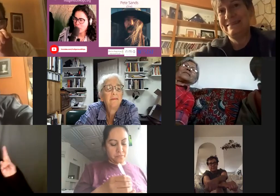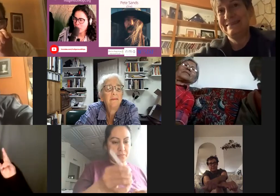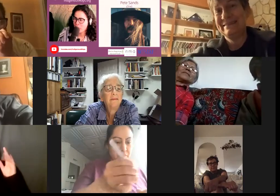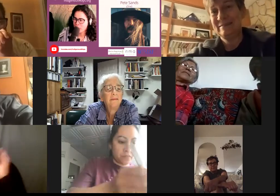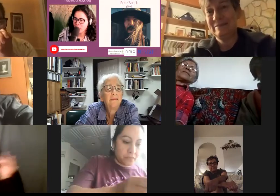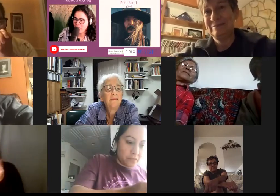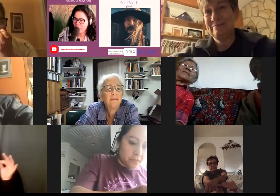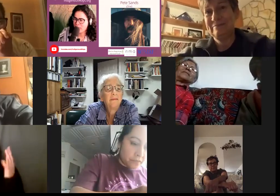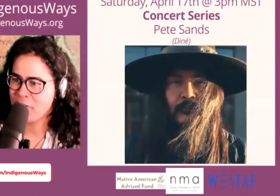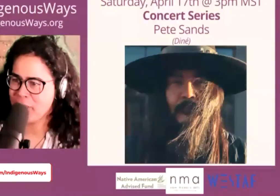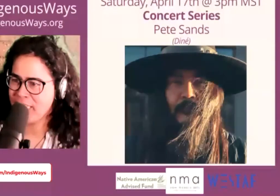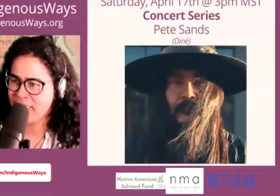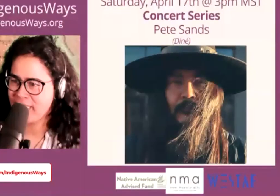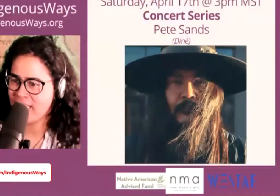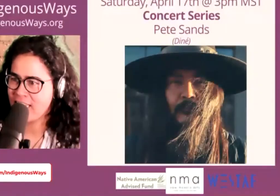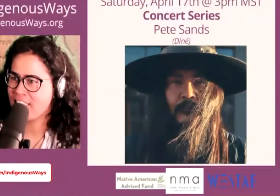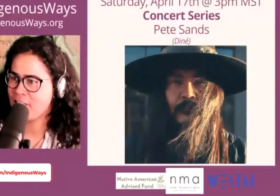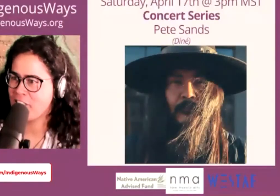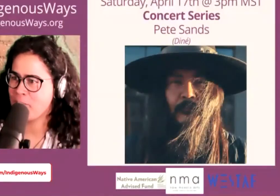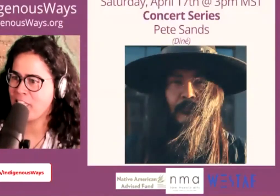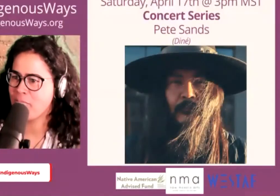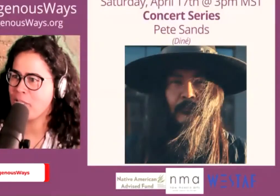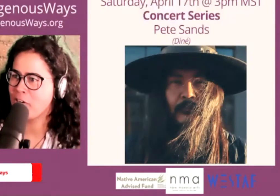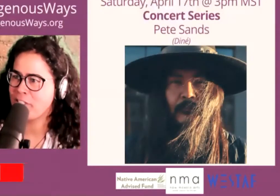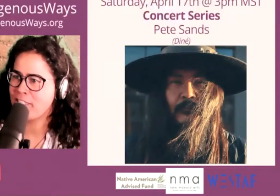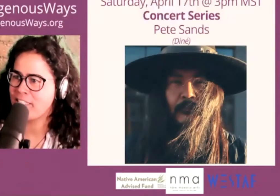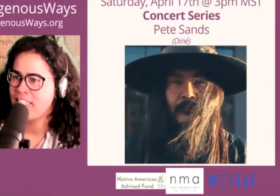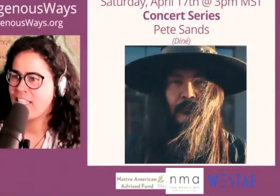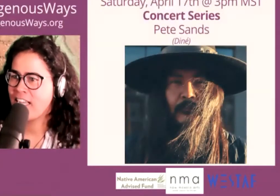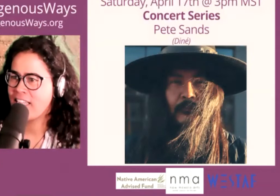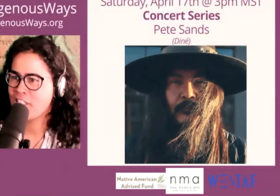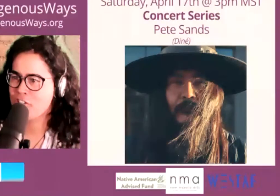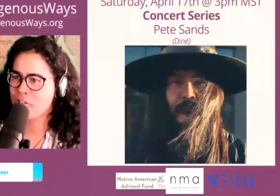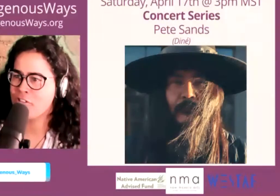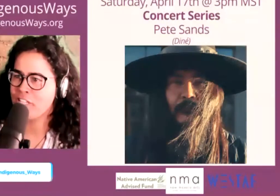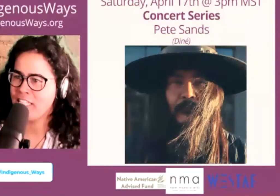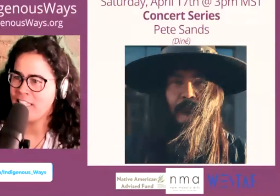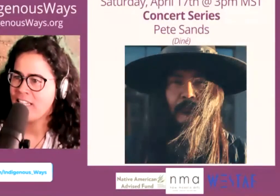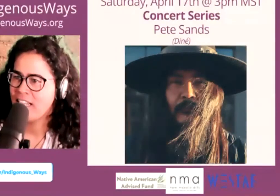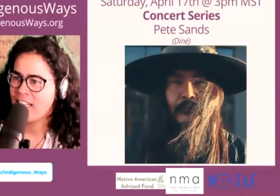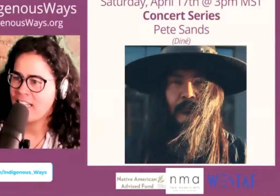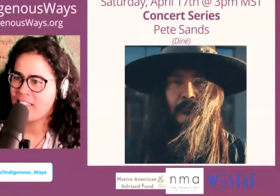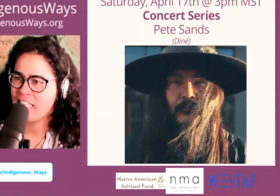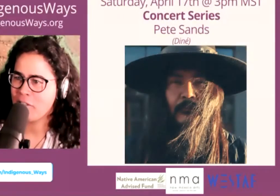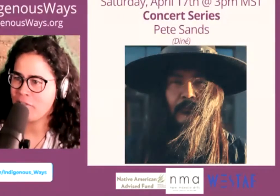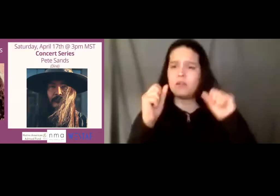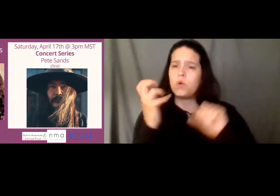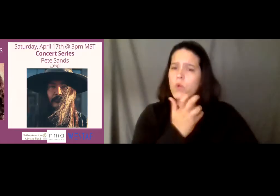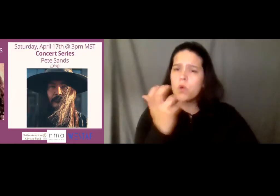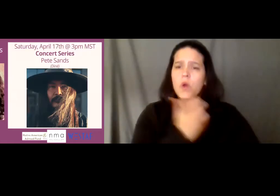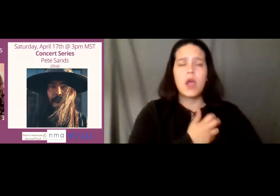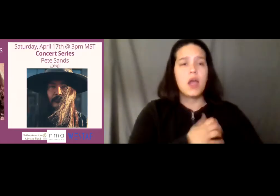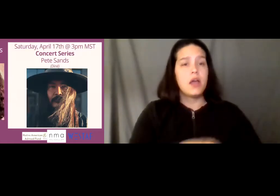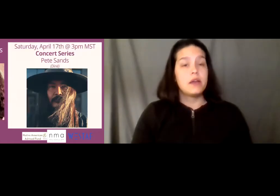what you have been doing uh has just been beyond uh extraordinary uh thank you for